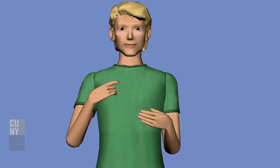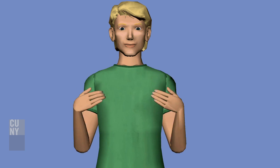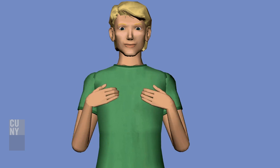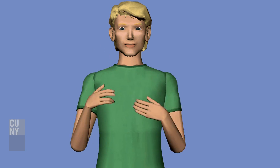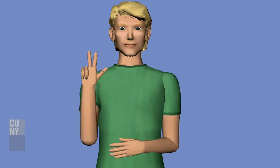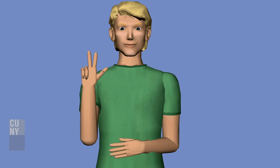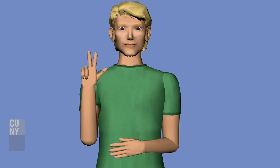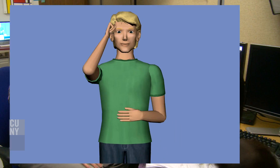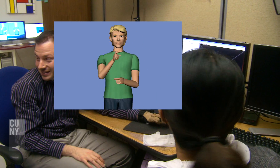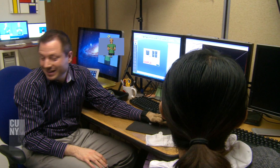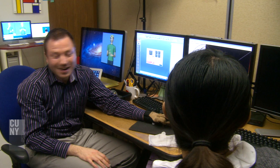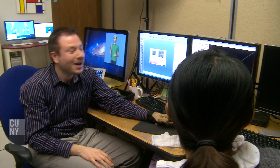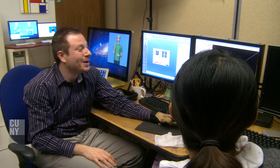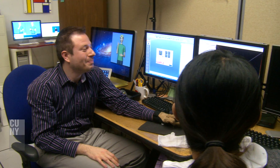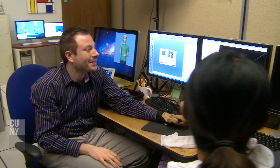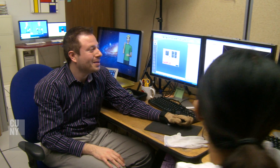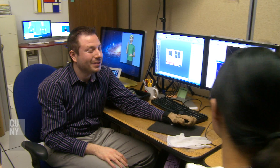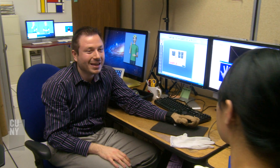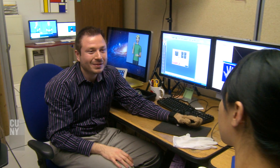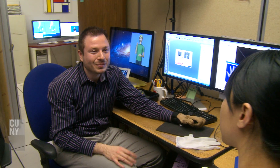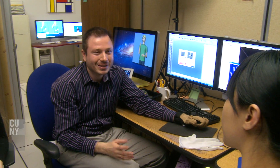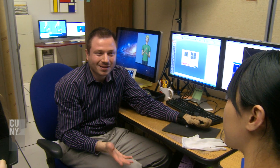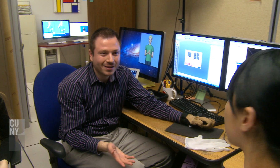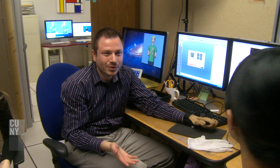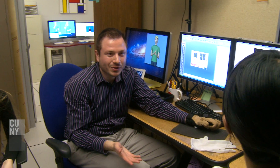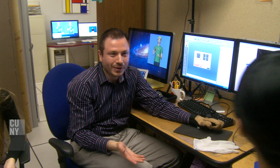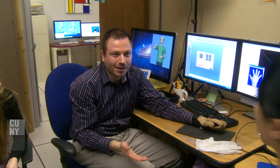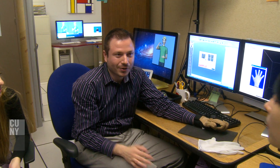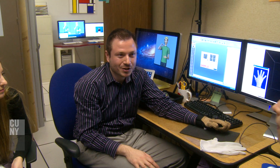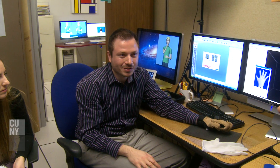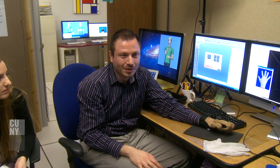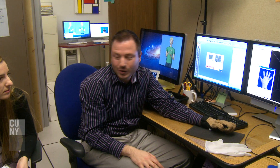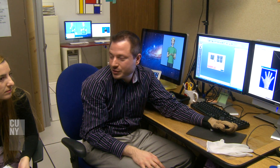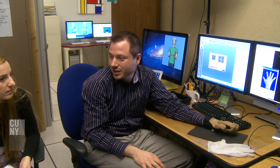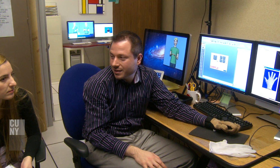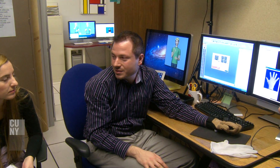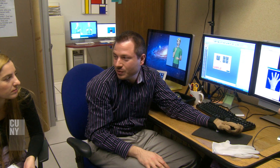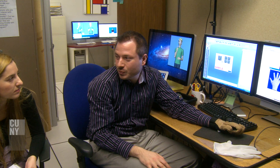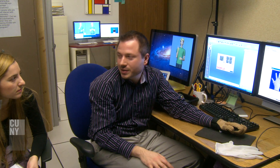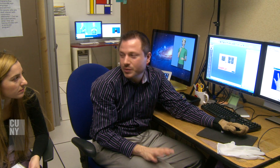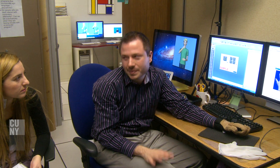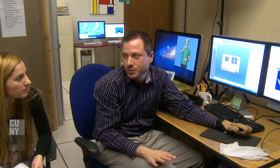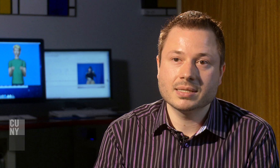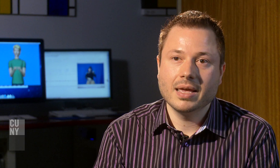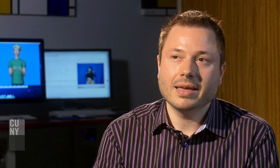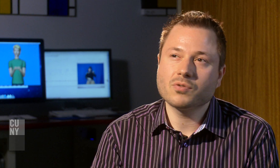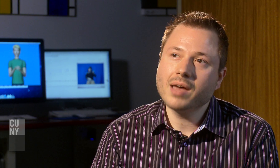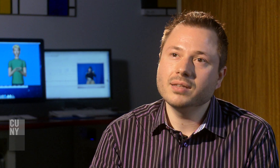statistics for people who are deaf, graduating high school, the average literacy skill in written English for deaf adults is around the